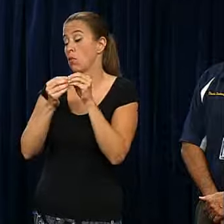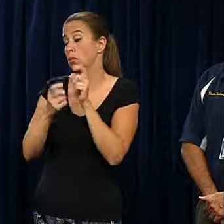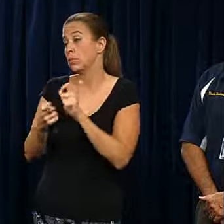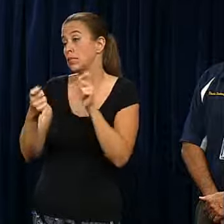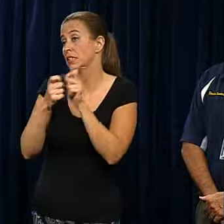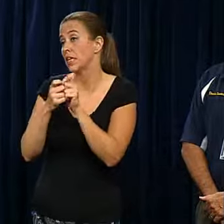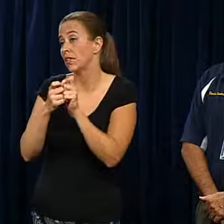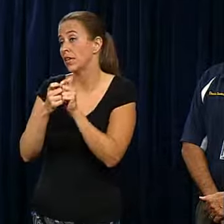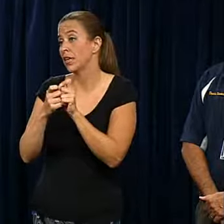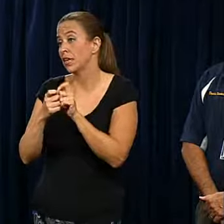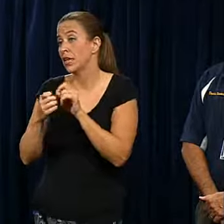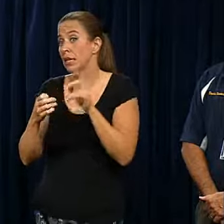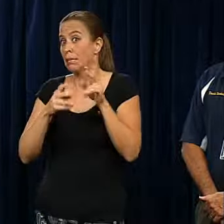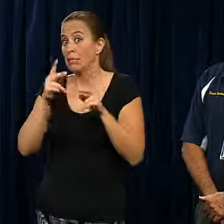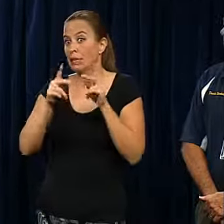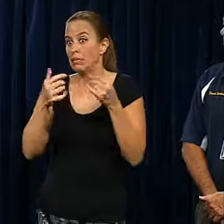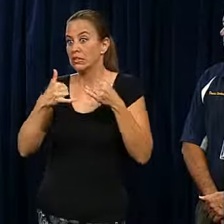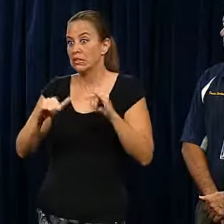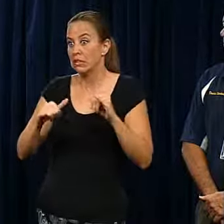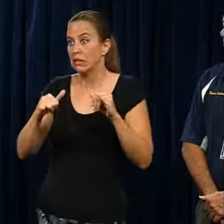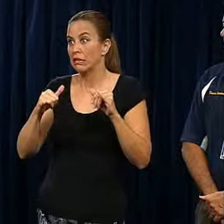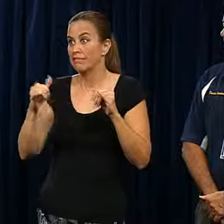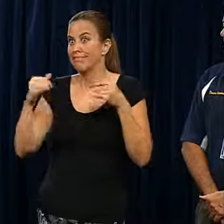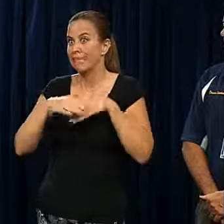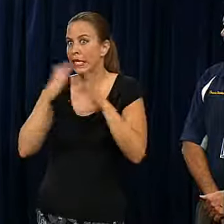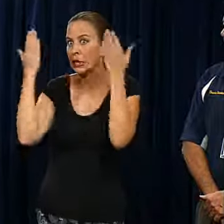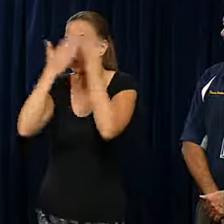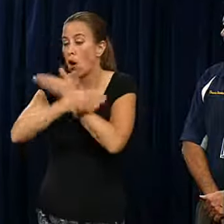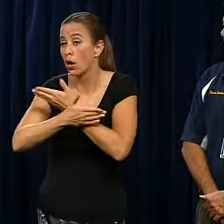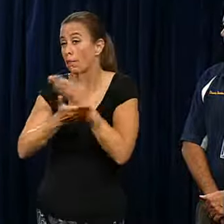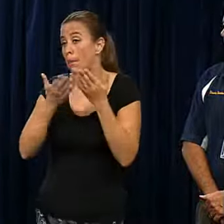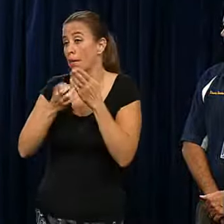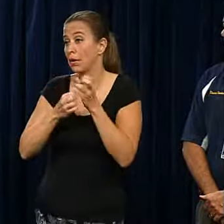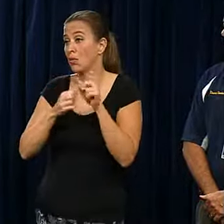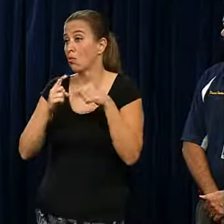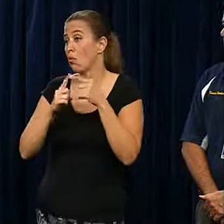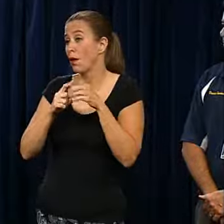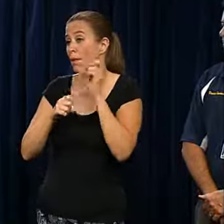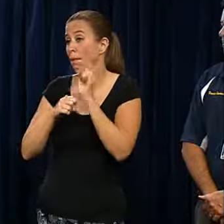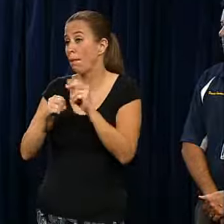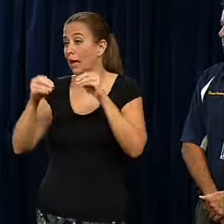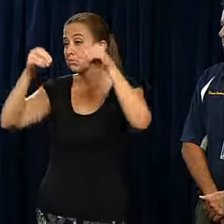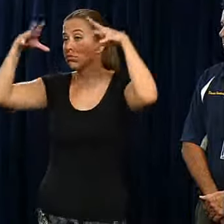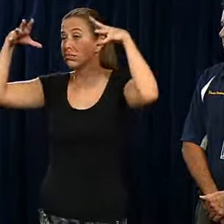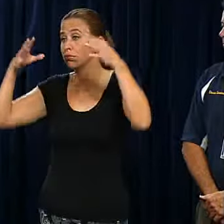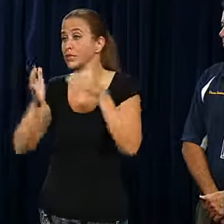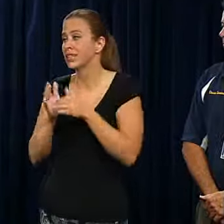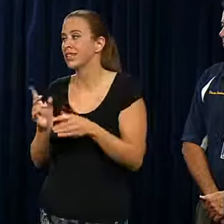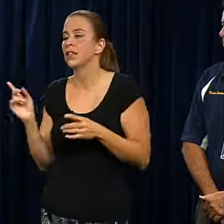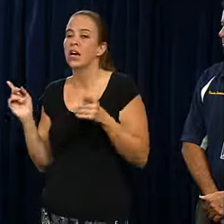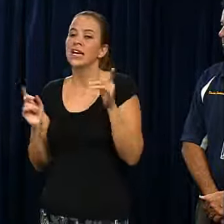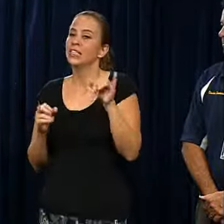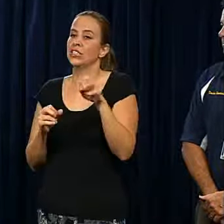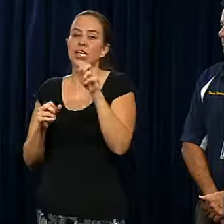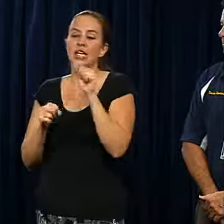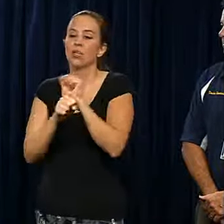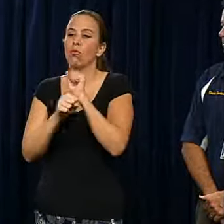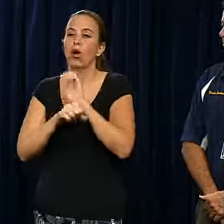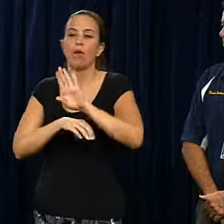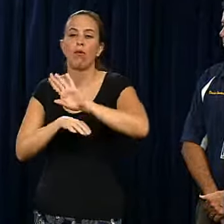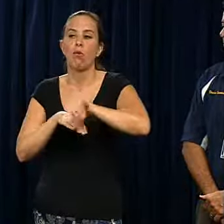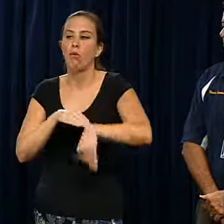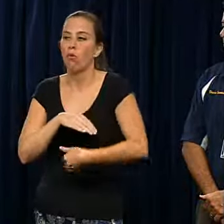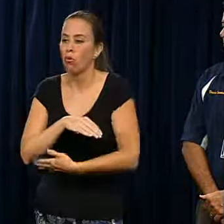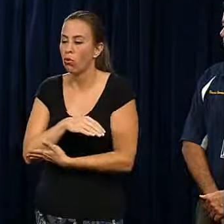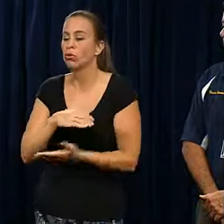of, you know, the people who are still in the dark when they might be getting their power back? Well, they're working around the clock. I mean, I think what people need to keep in mind,